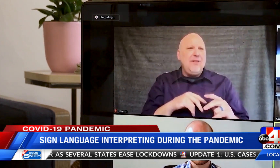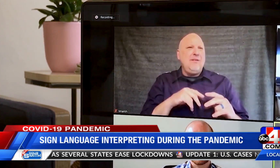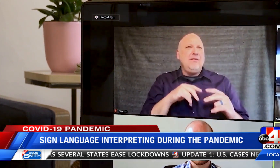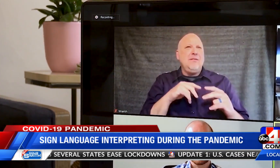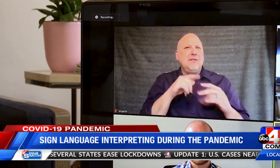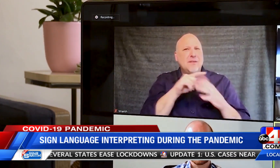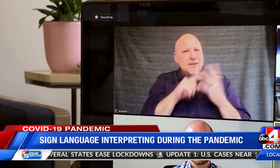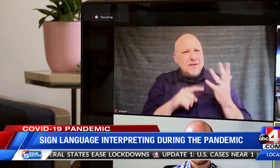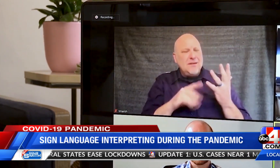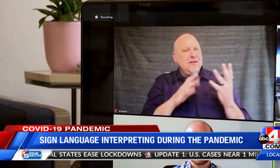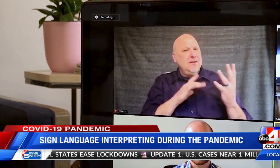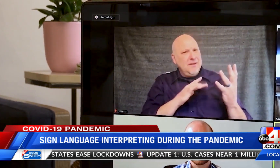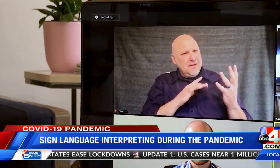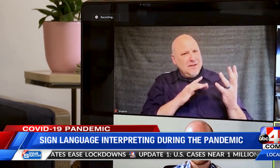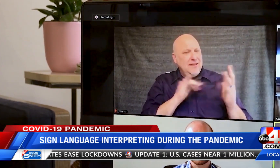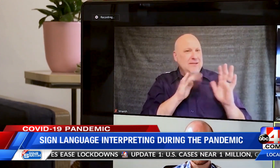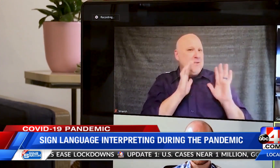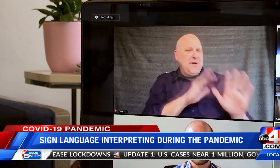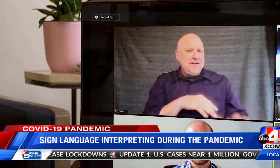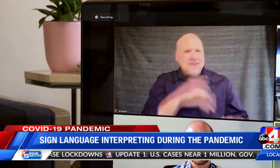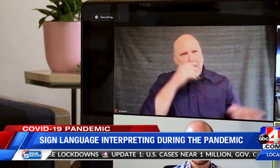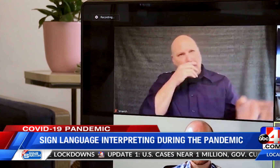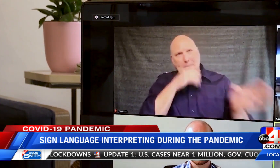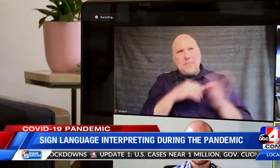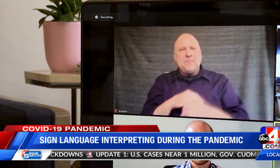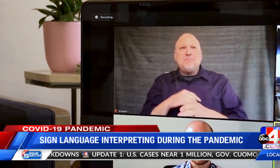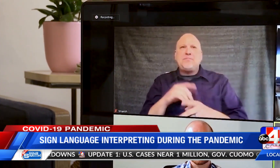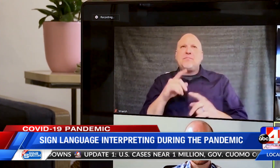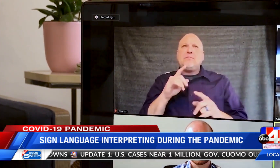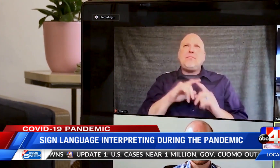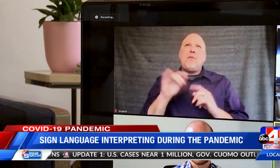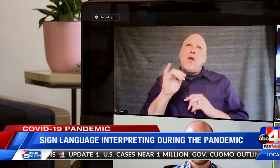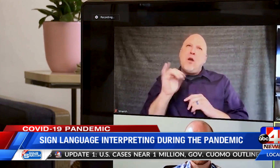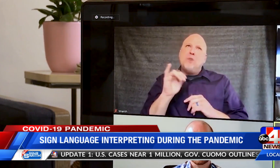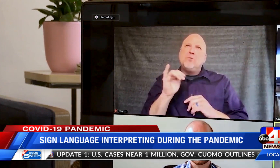reached out to the right people, and it's really amazing.